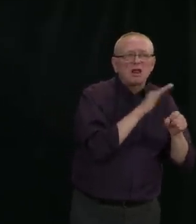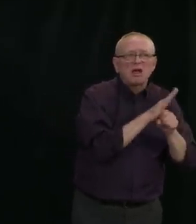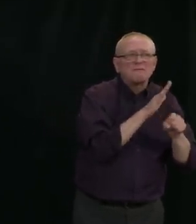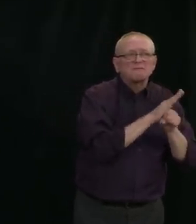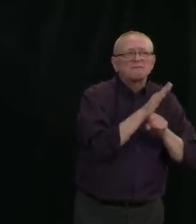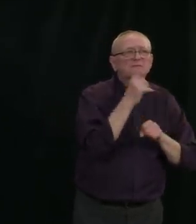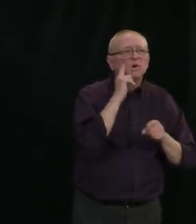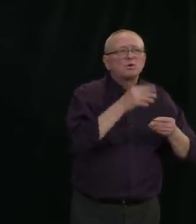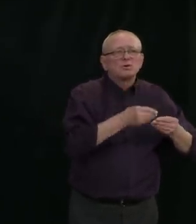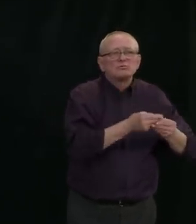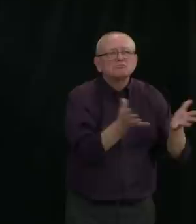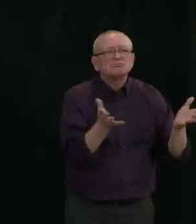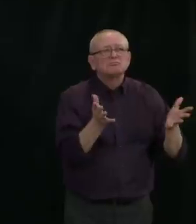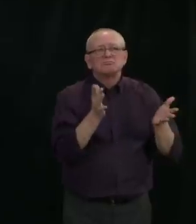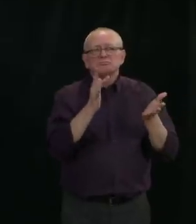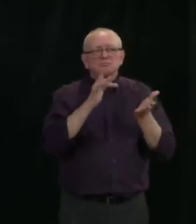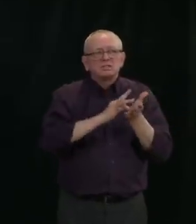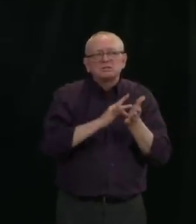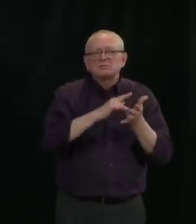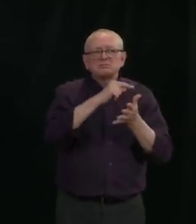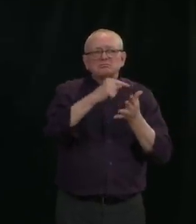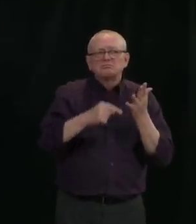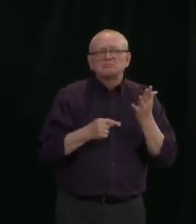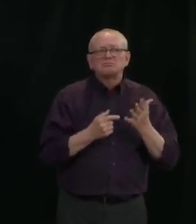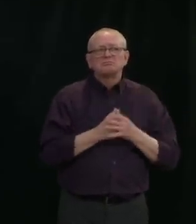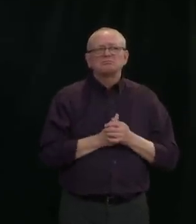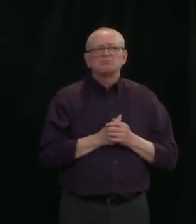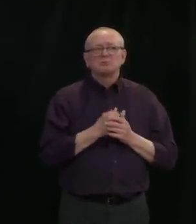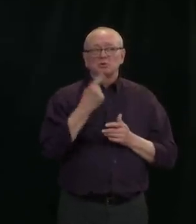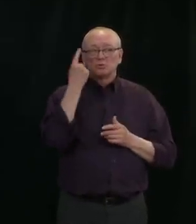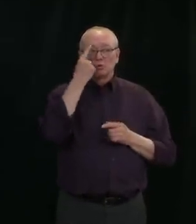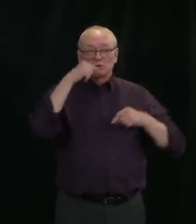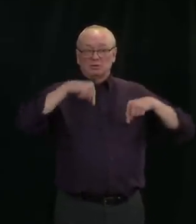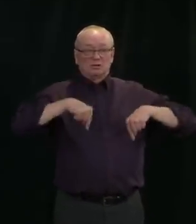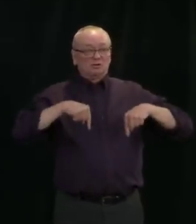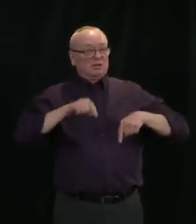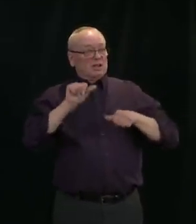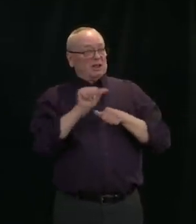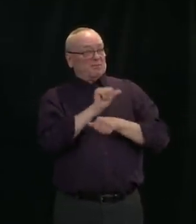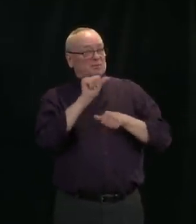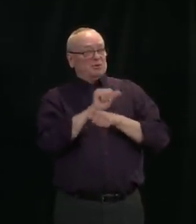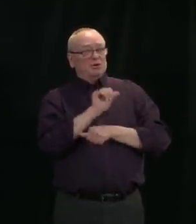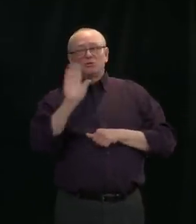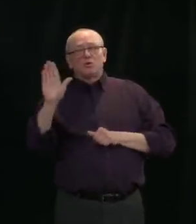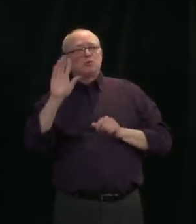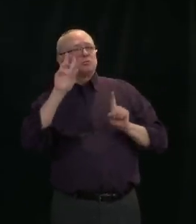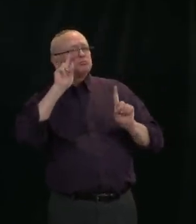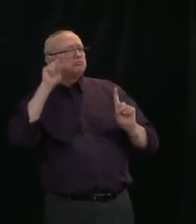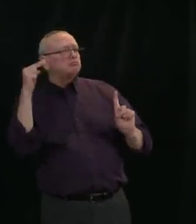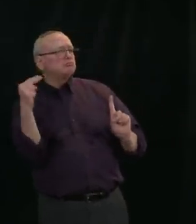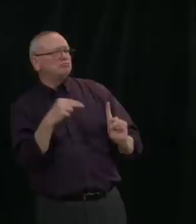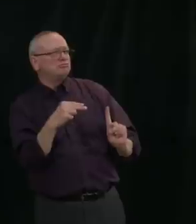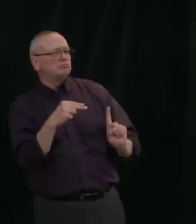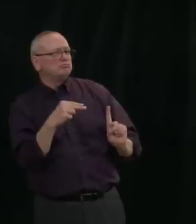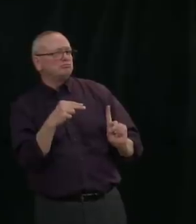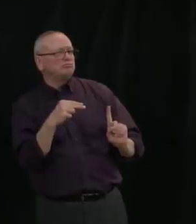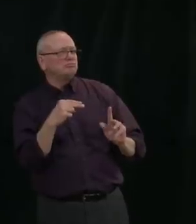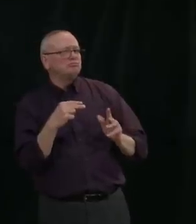I guess, what's your feeling about what the situation looks like here in Alberta from that perspective and what might be being done